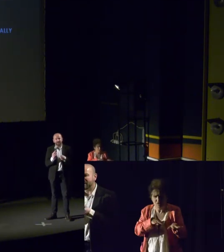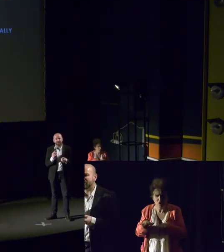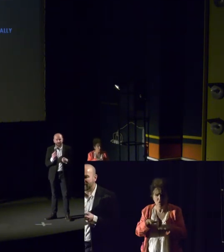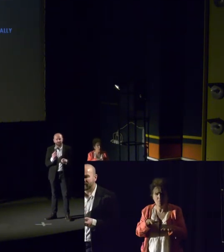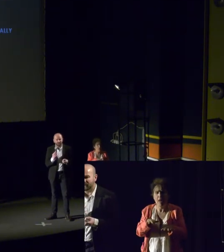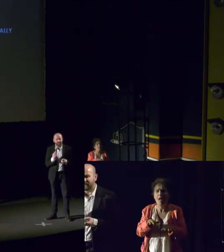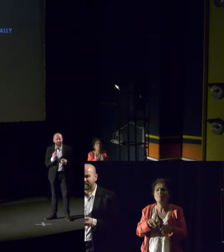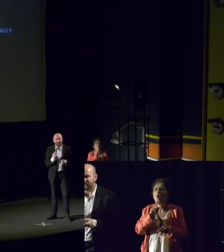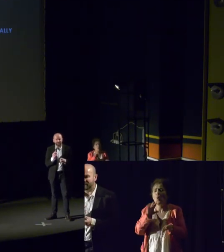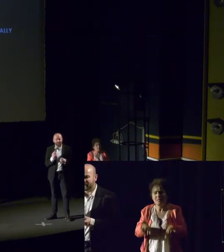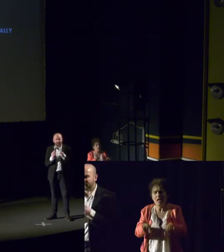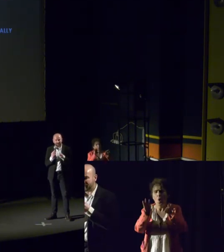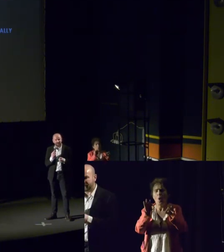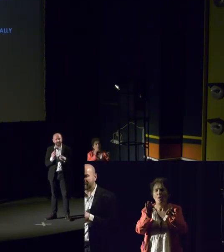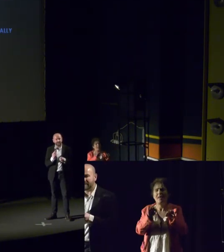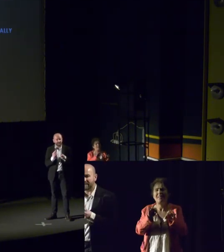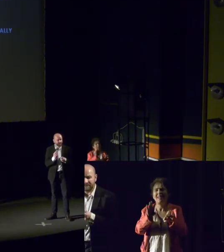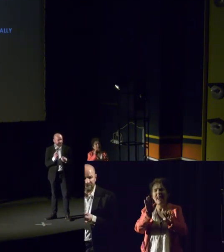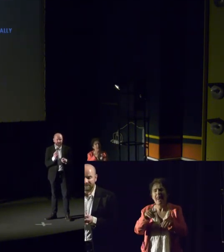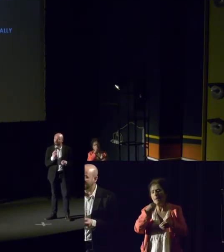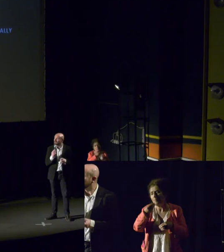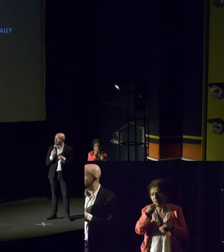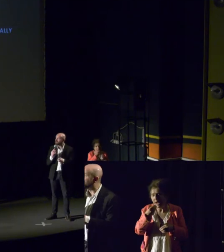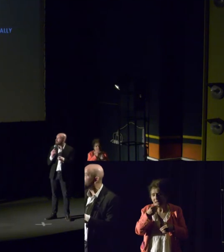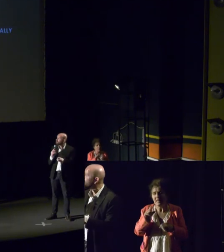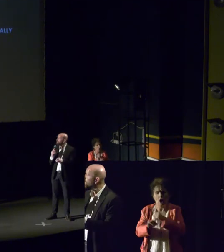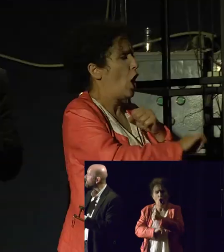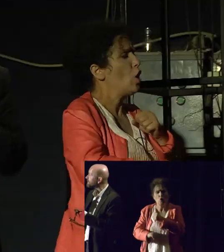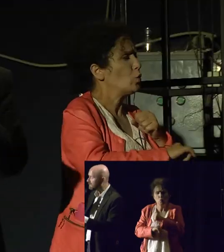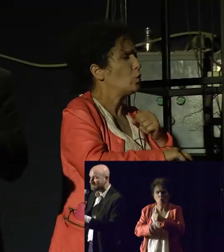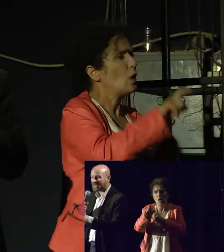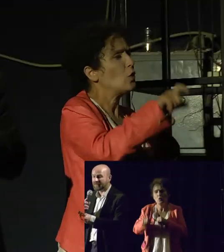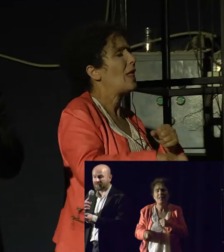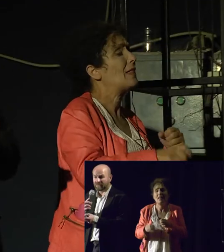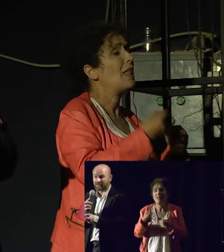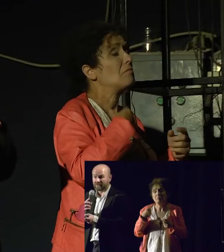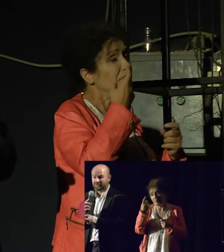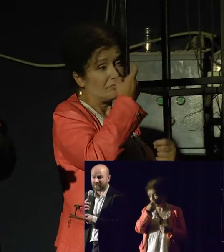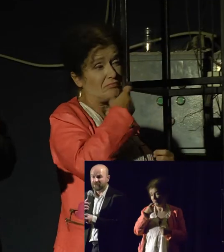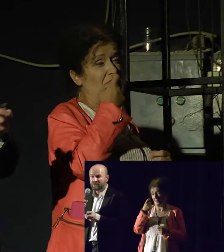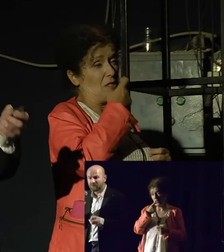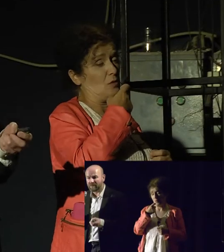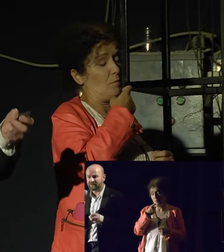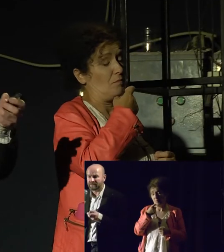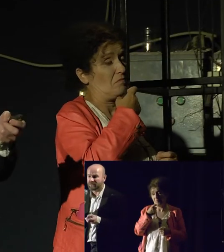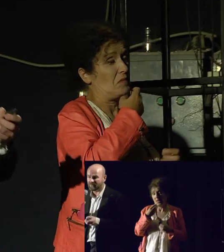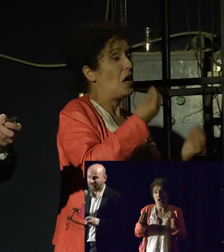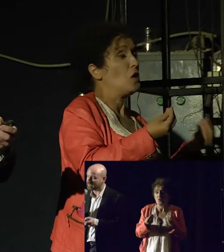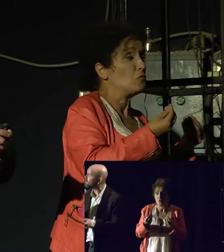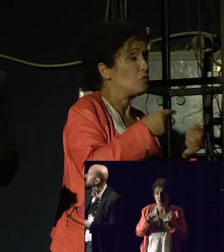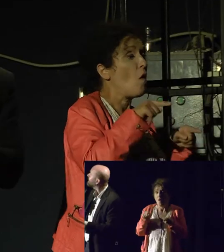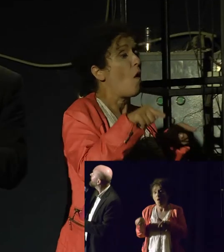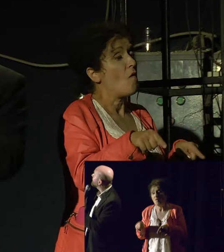I'm rather doubtful about this because I think that the end objective is much more subtle and, in fact, nuanced and